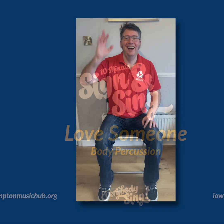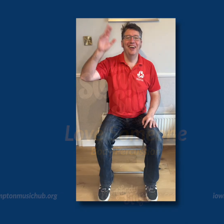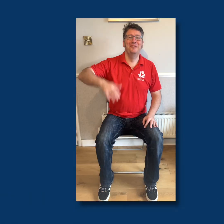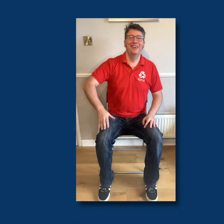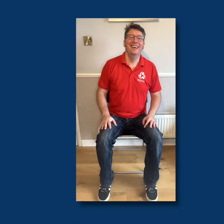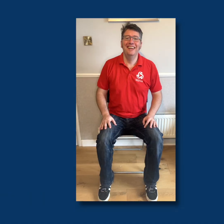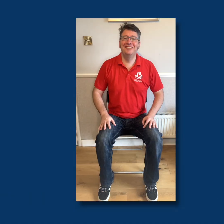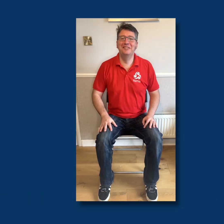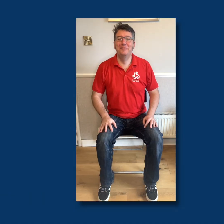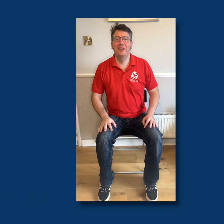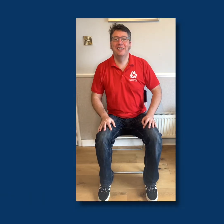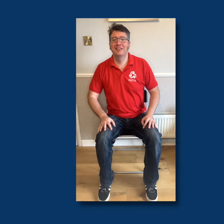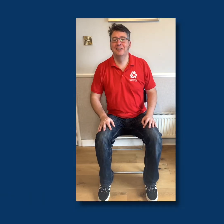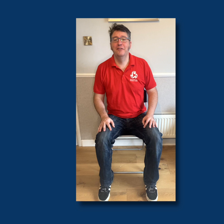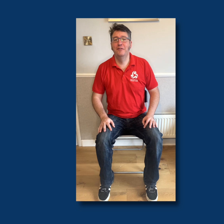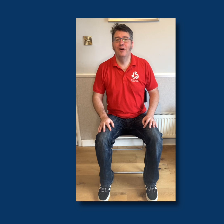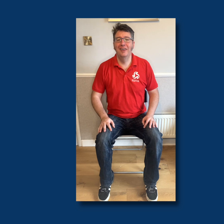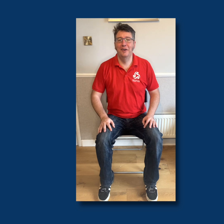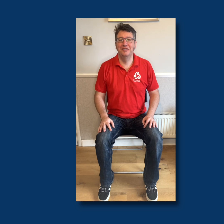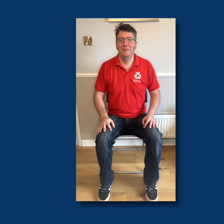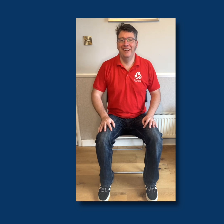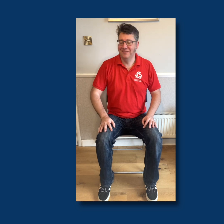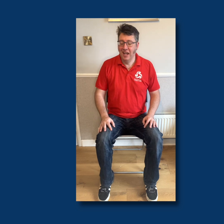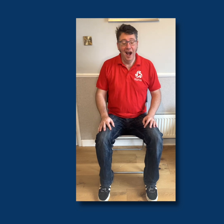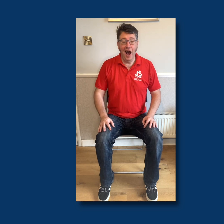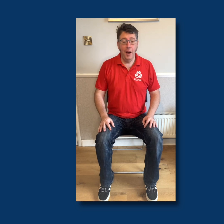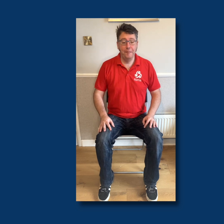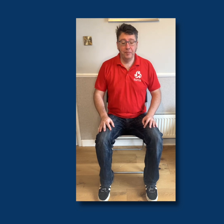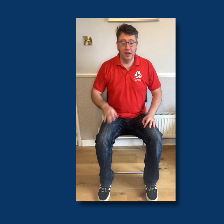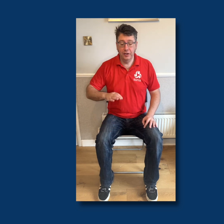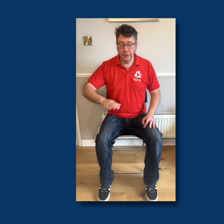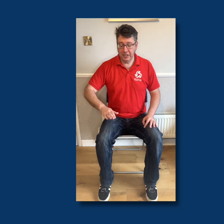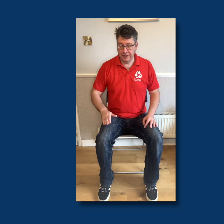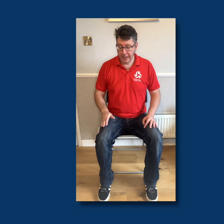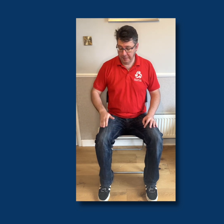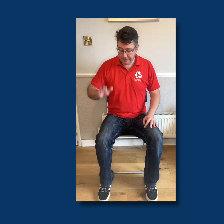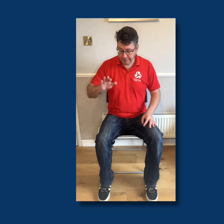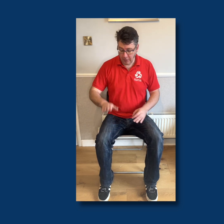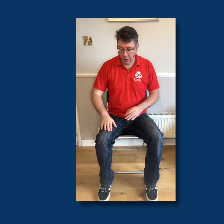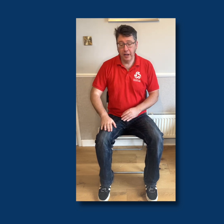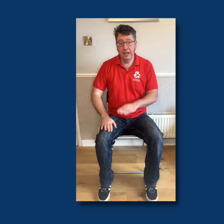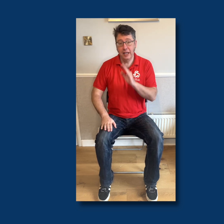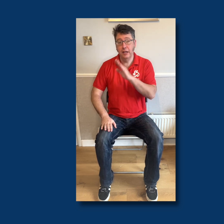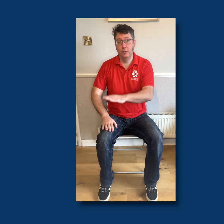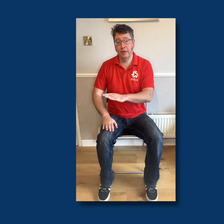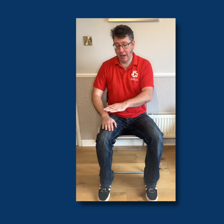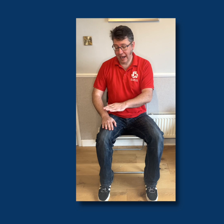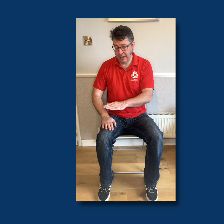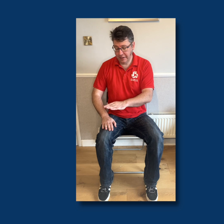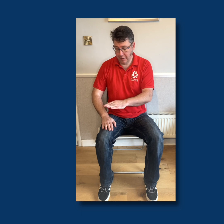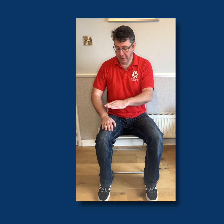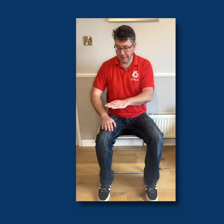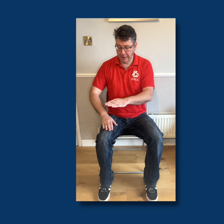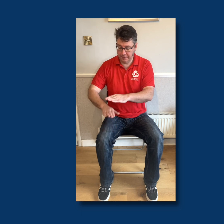Hi everybody, let's do some body percussion for Love Someone. Um, new sound here, on our knee with